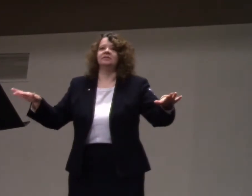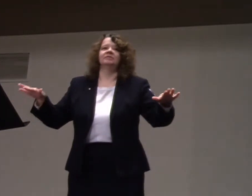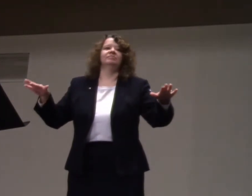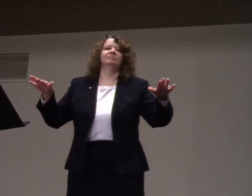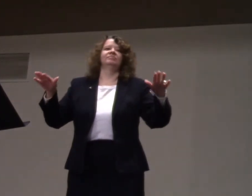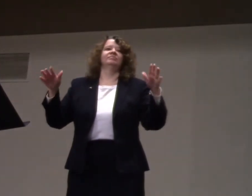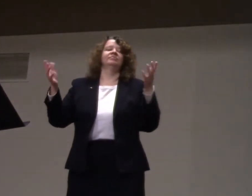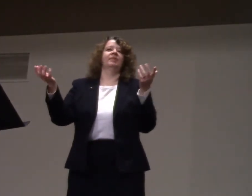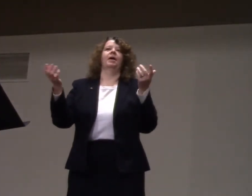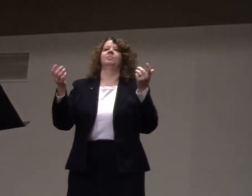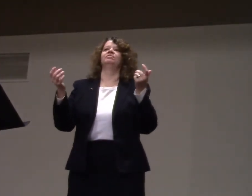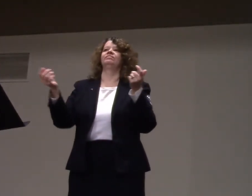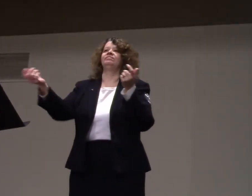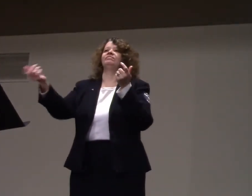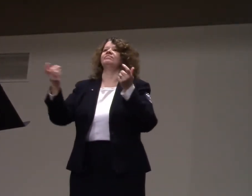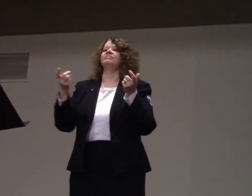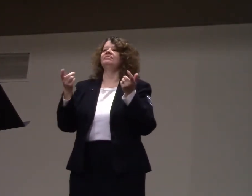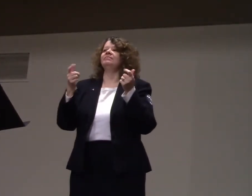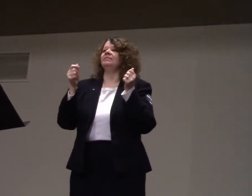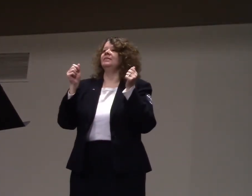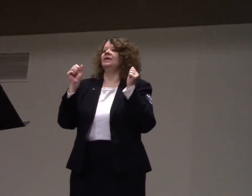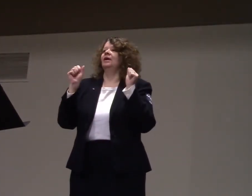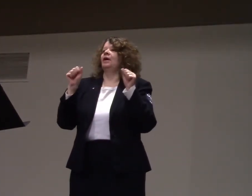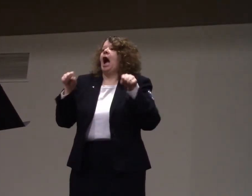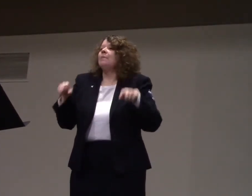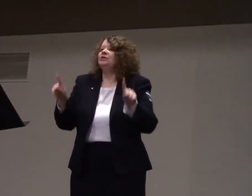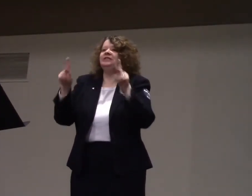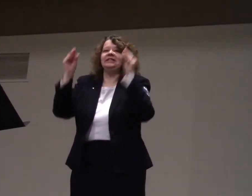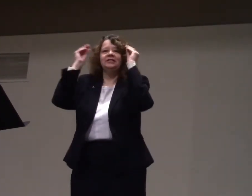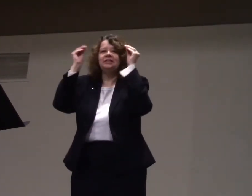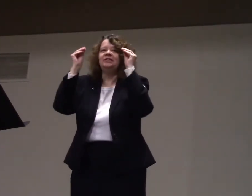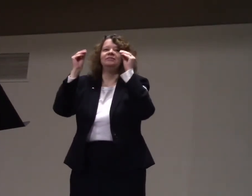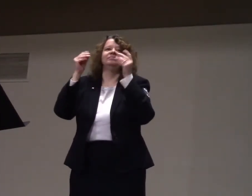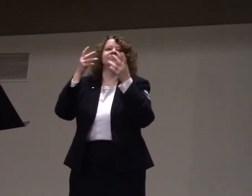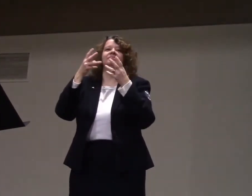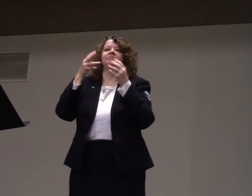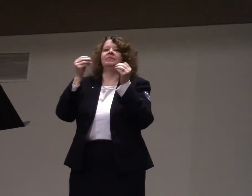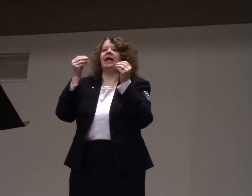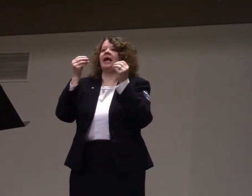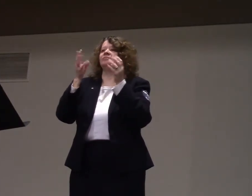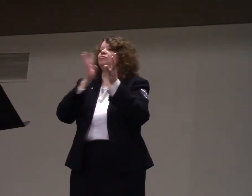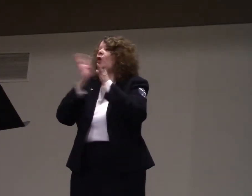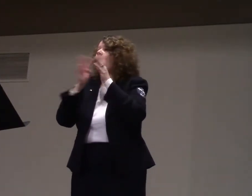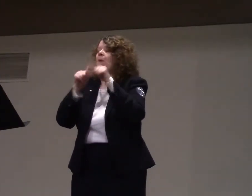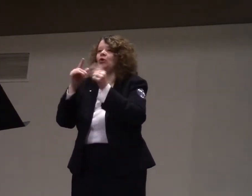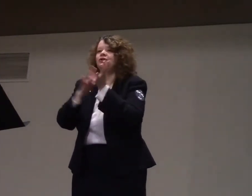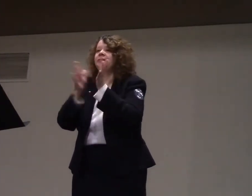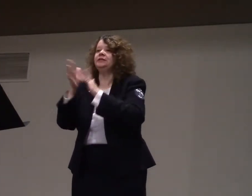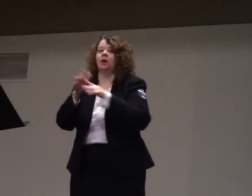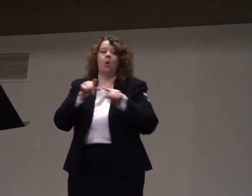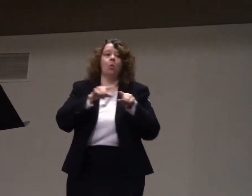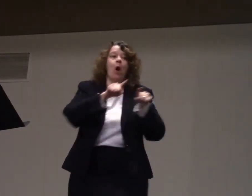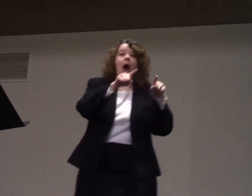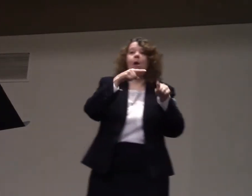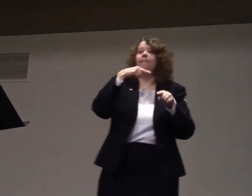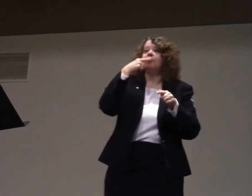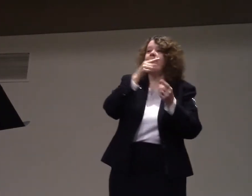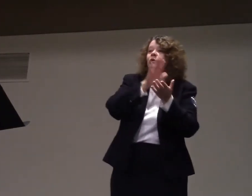All deaf children. weren't learning about Jesus. All deaf children and no one was teaching them about who Jesus was. They don't talk about